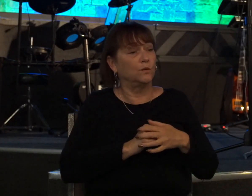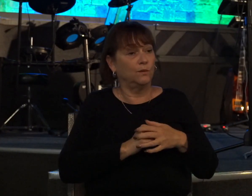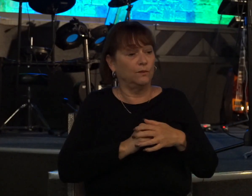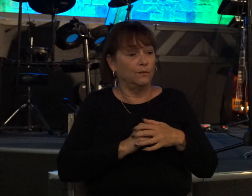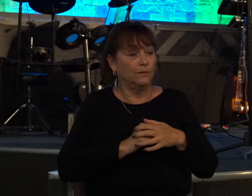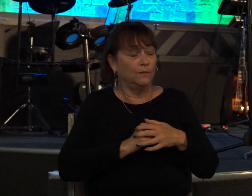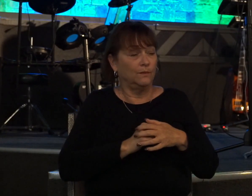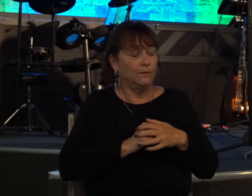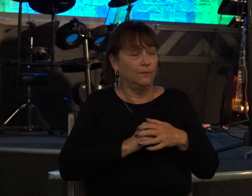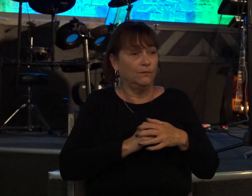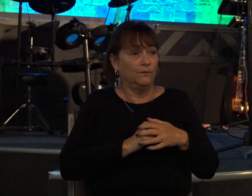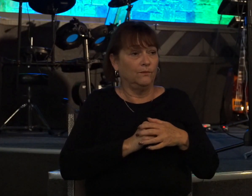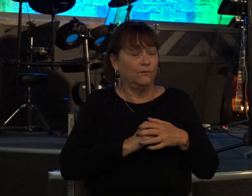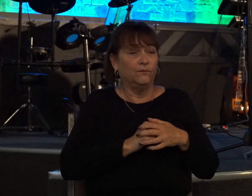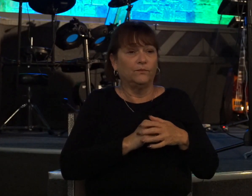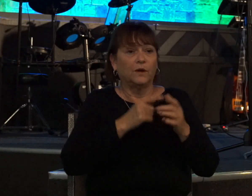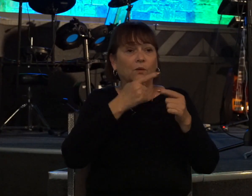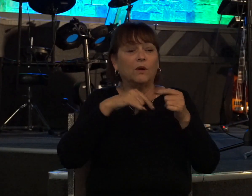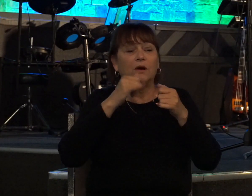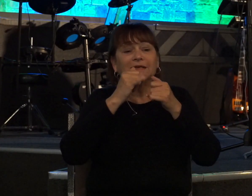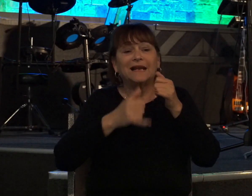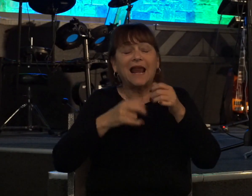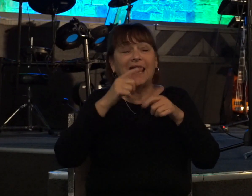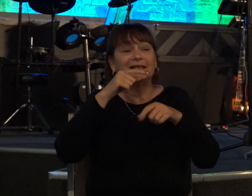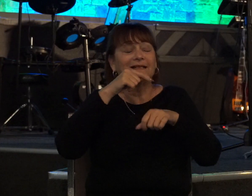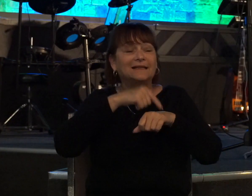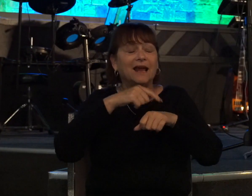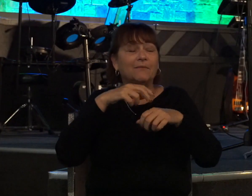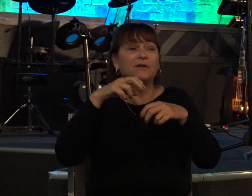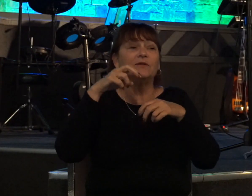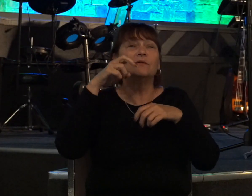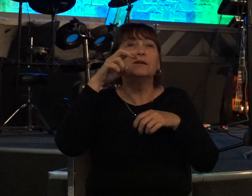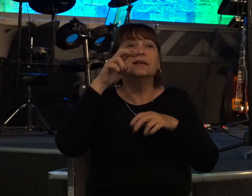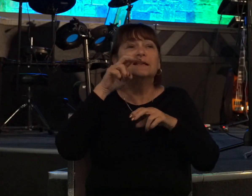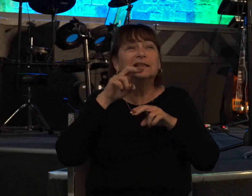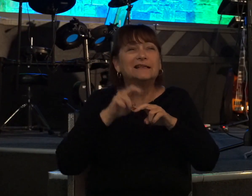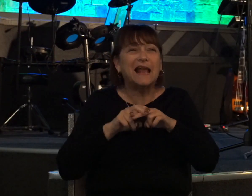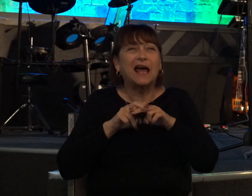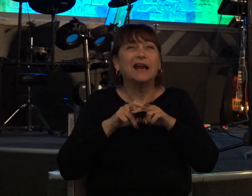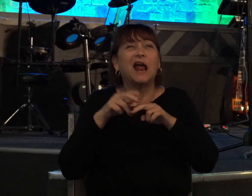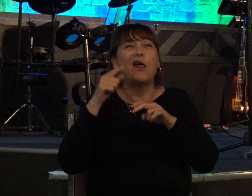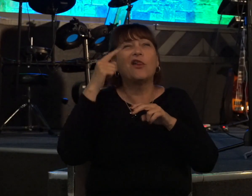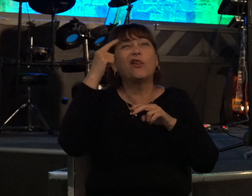you know when's the last time you sat down and really thought about how god has blessed you